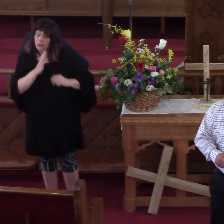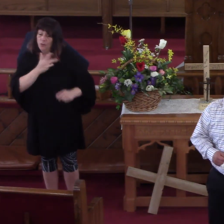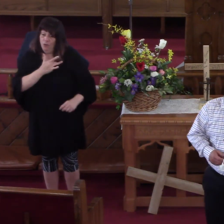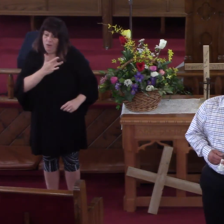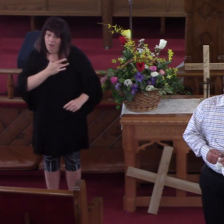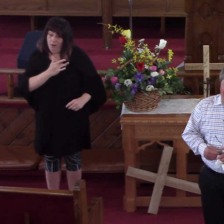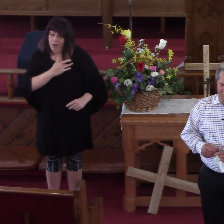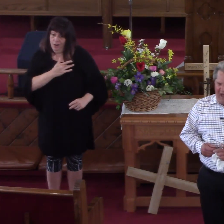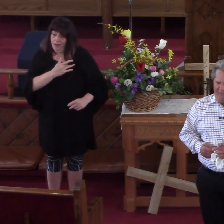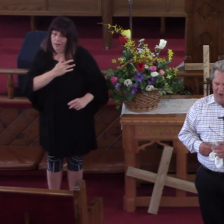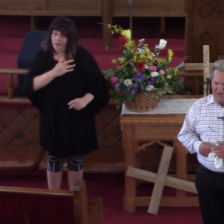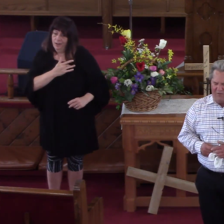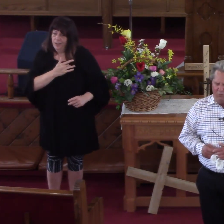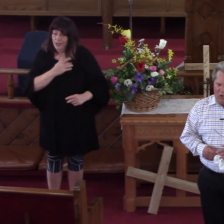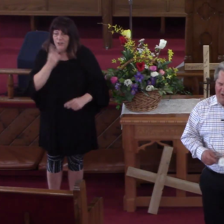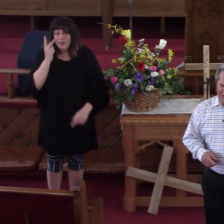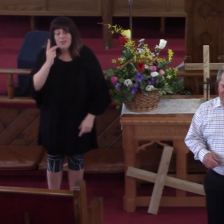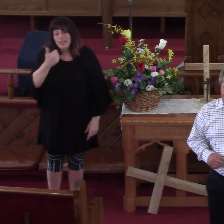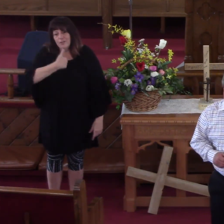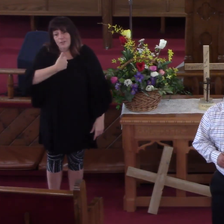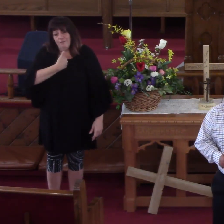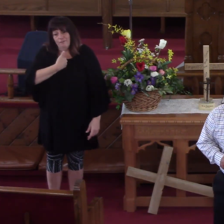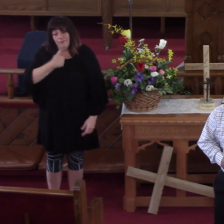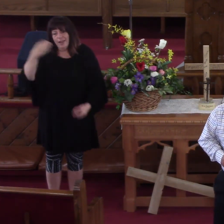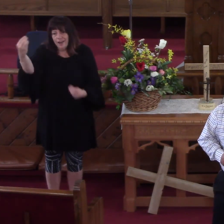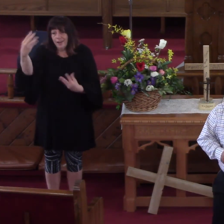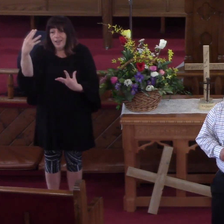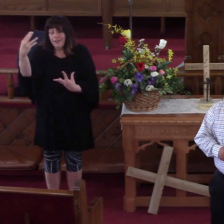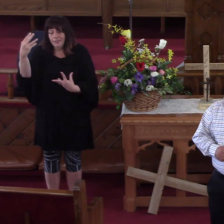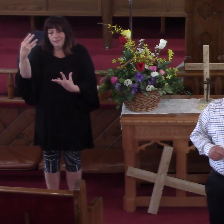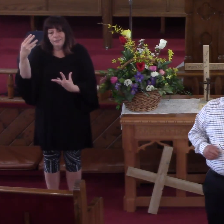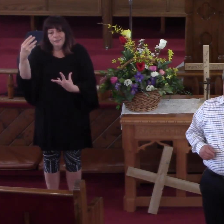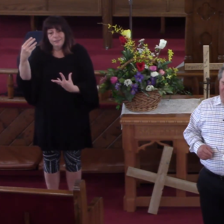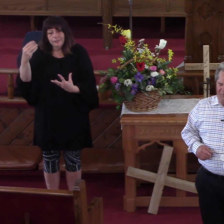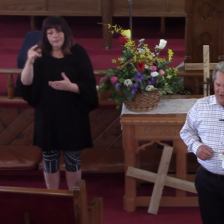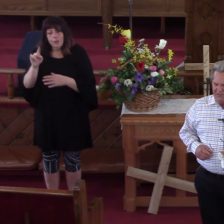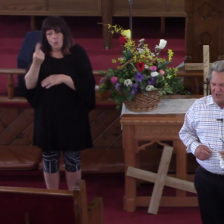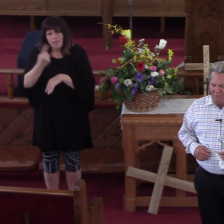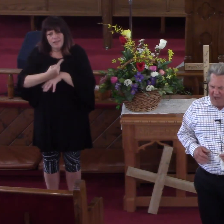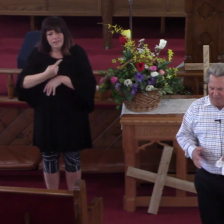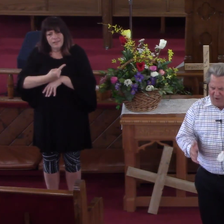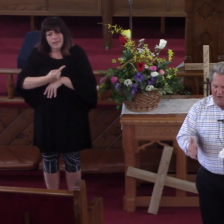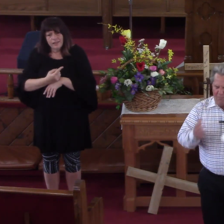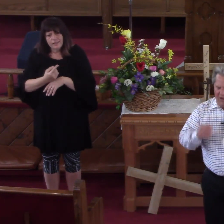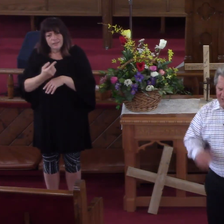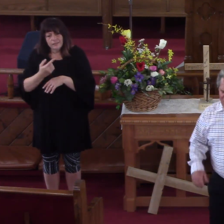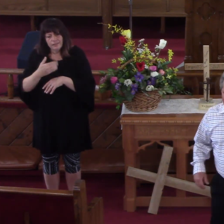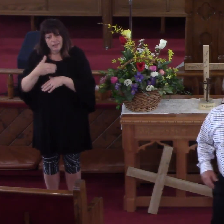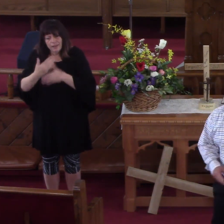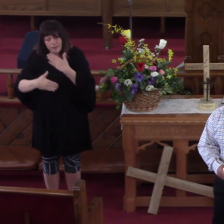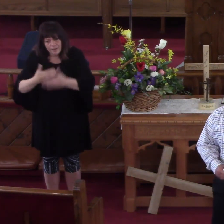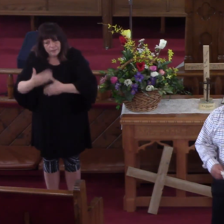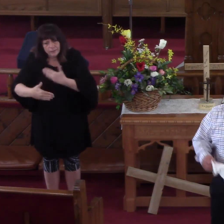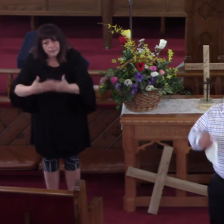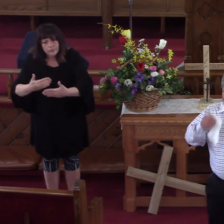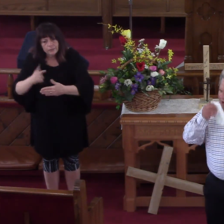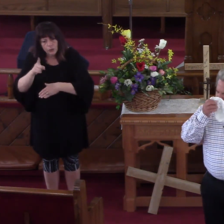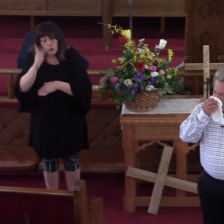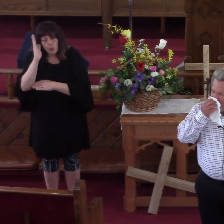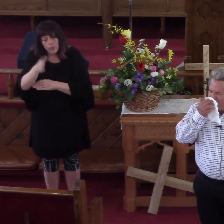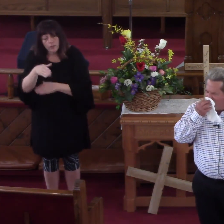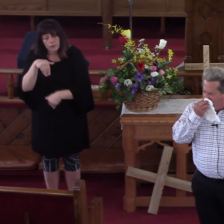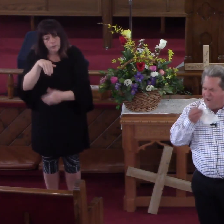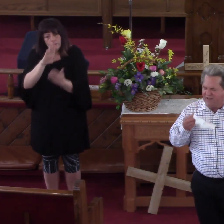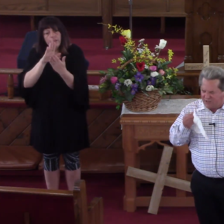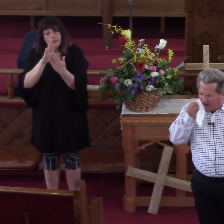realize that, my friend, that one of these days that they're going to be facing, my friend, a place called heaven or,